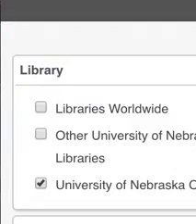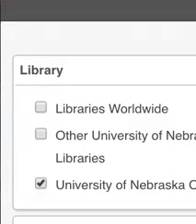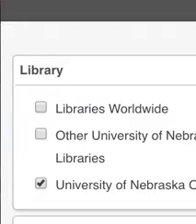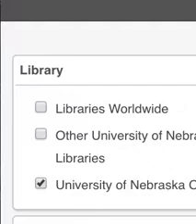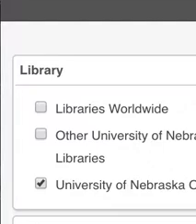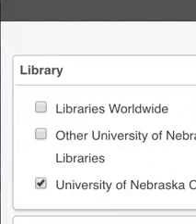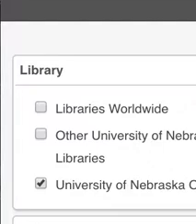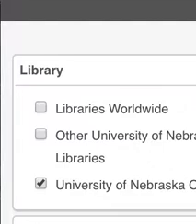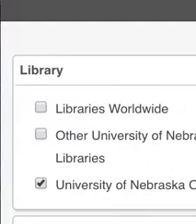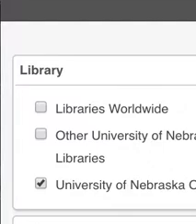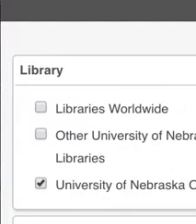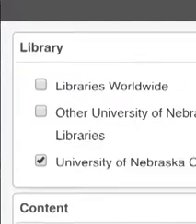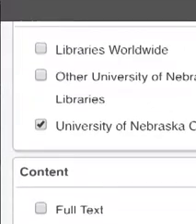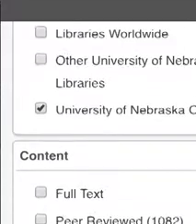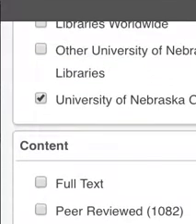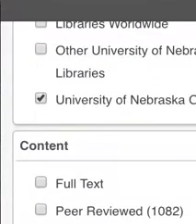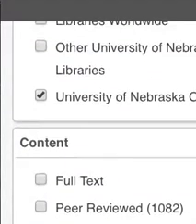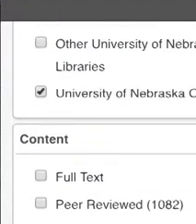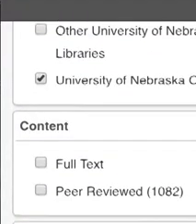All right.